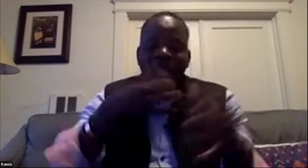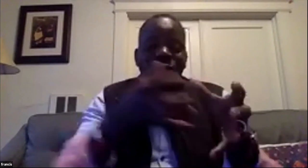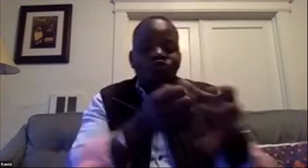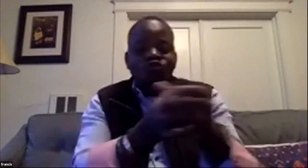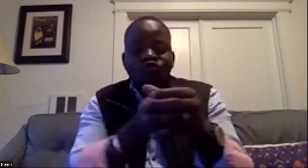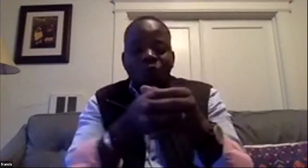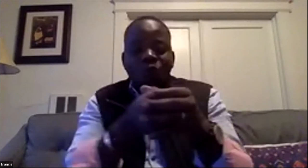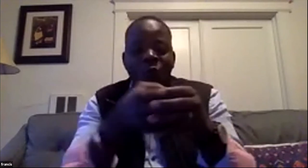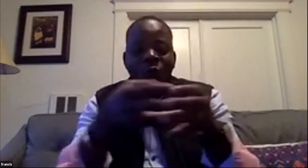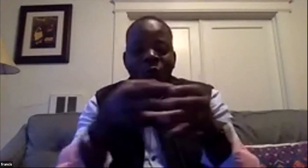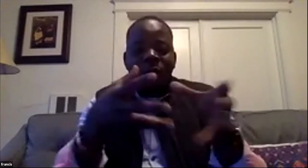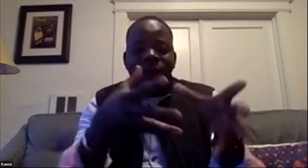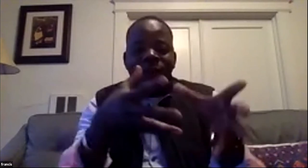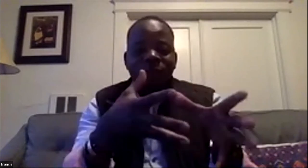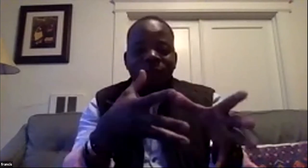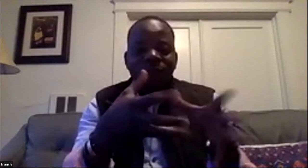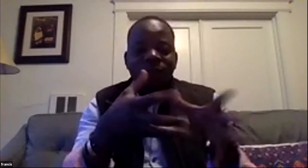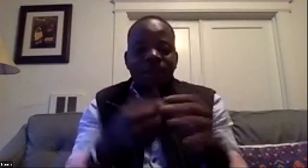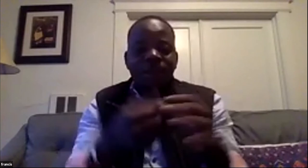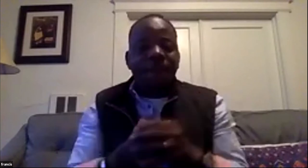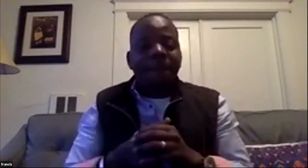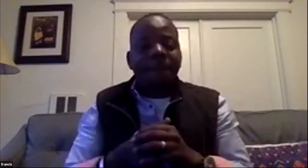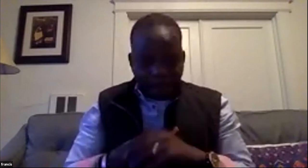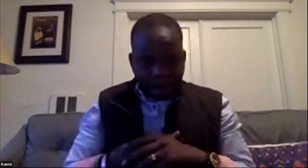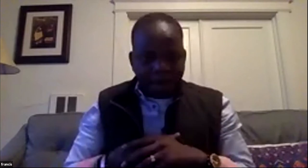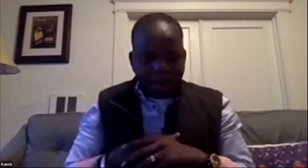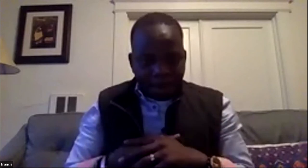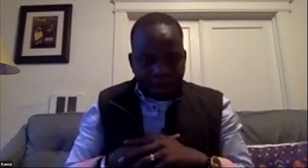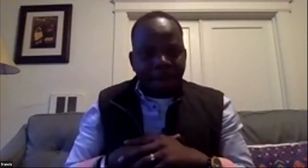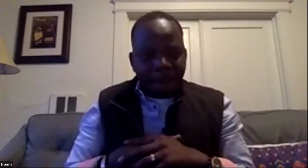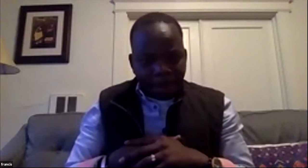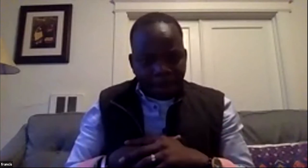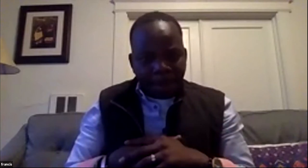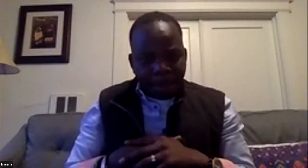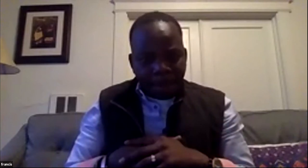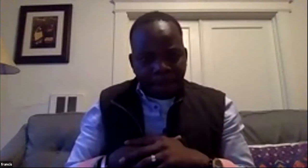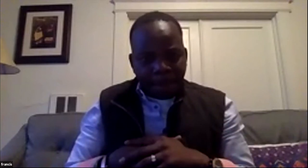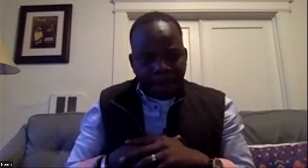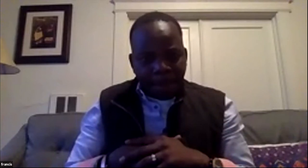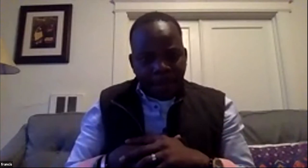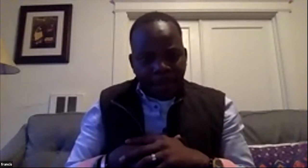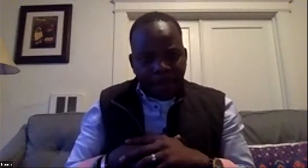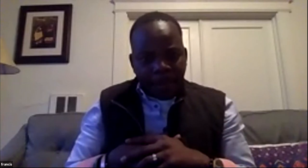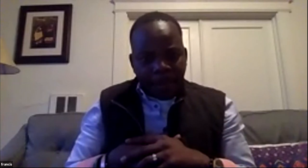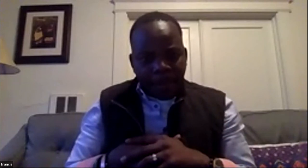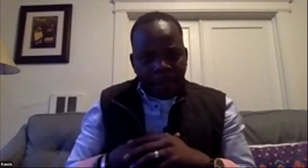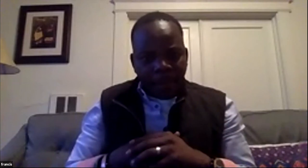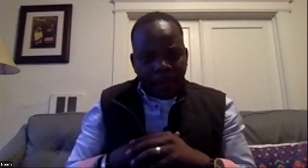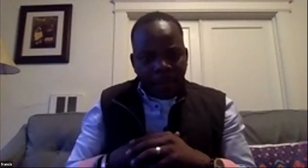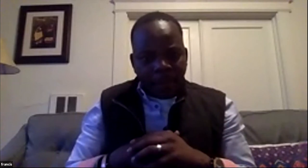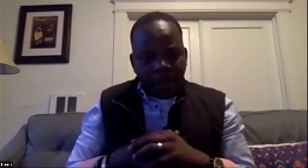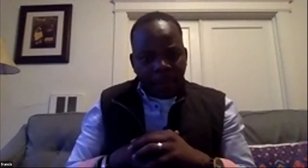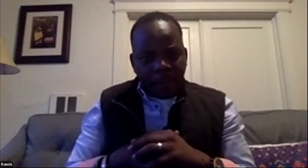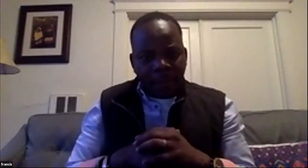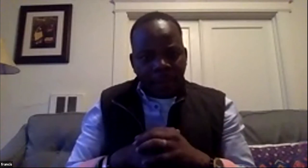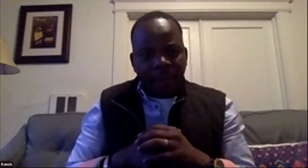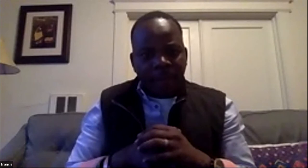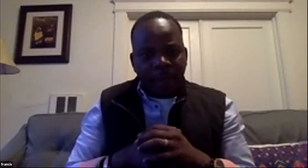francis especially now that school will be out um in a couple of weeks maybe mid to end of